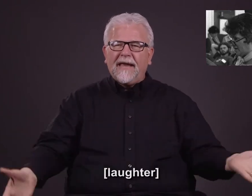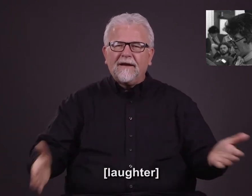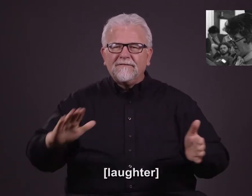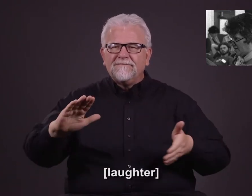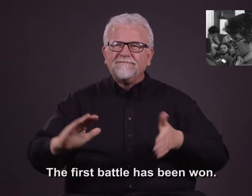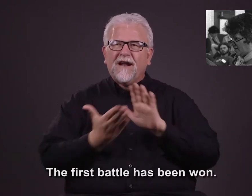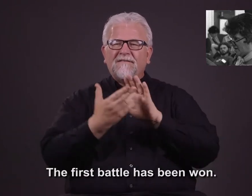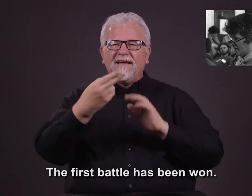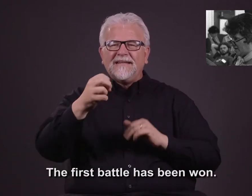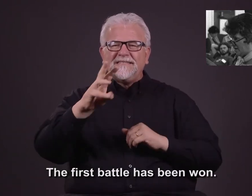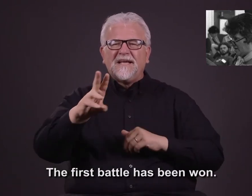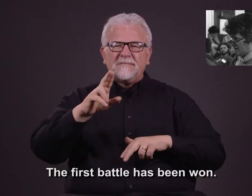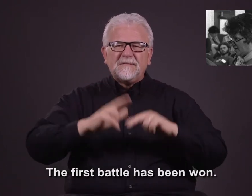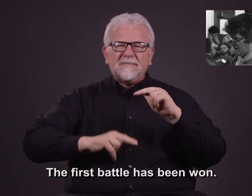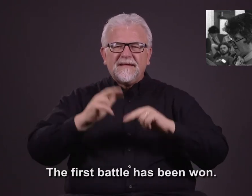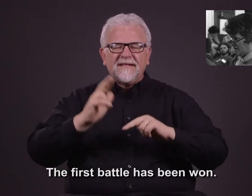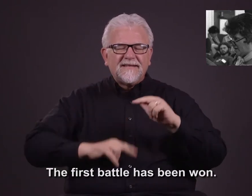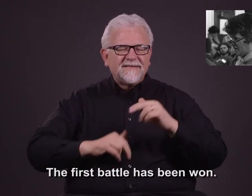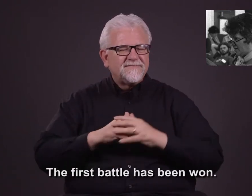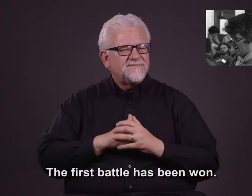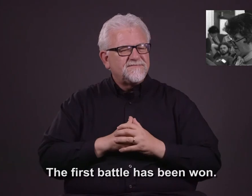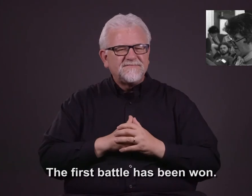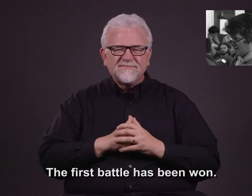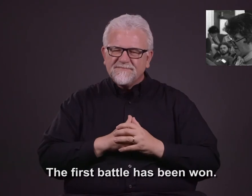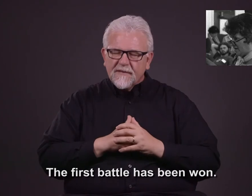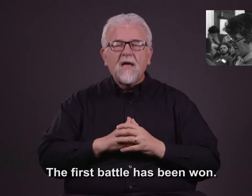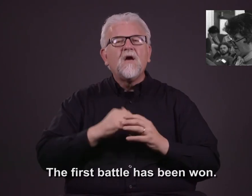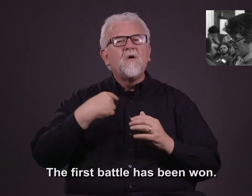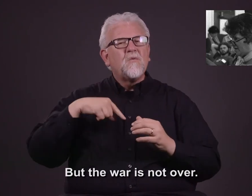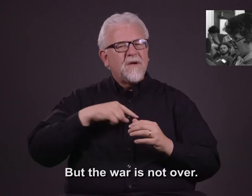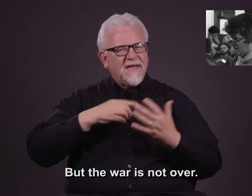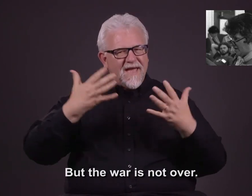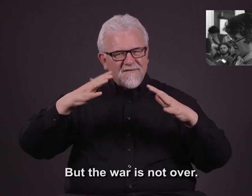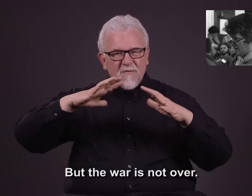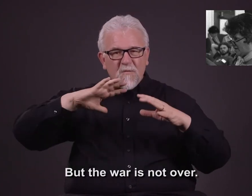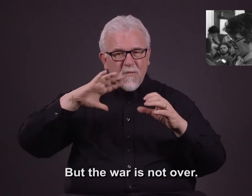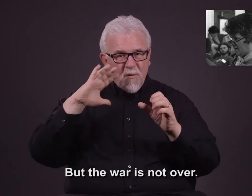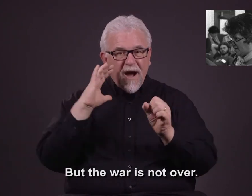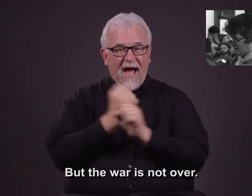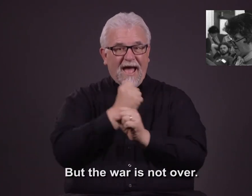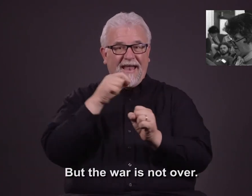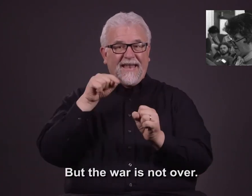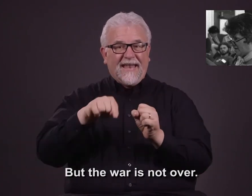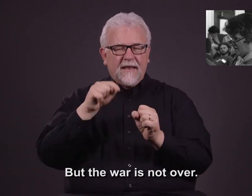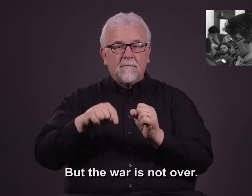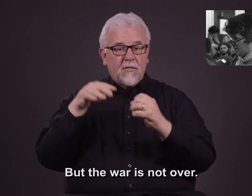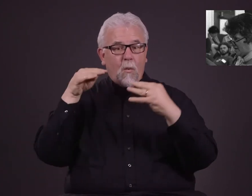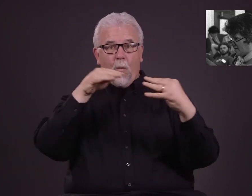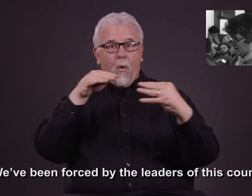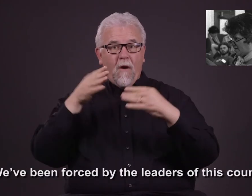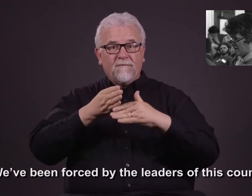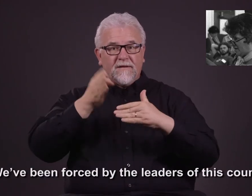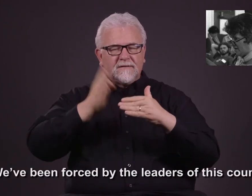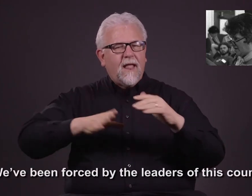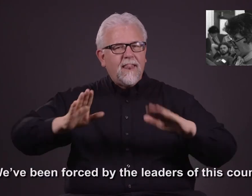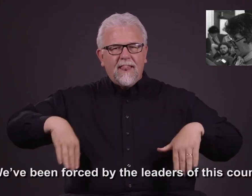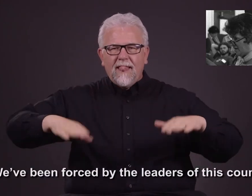The first battle has been won, but the war is not over. We've been forced by